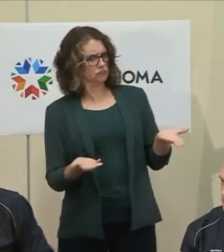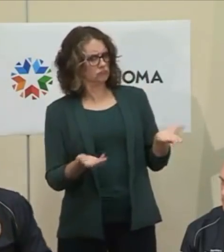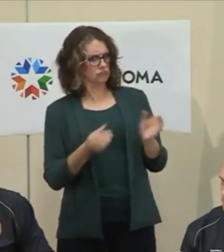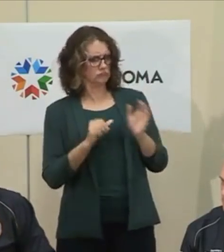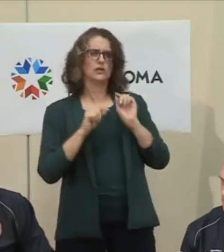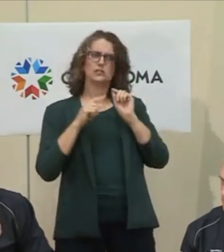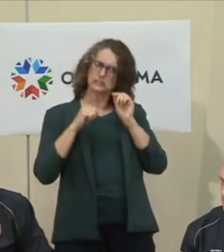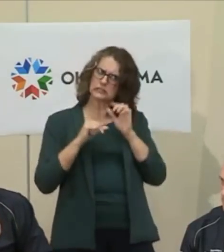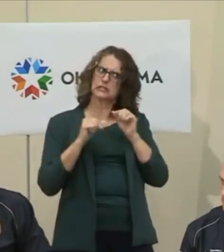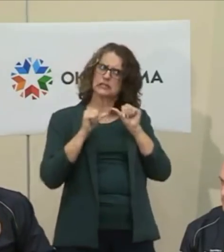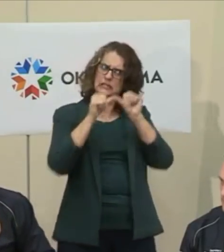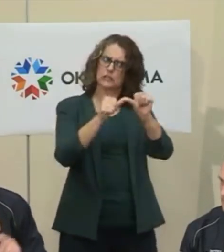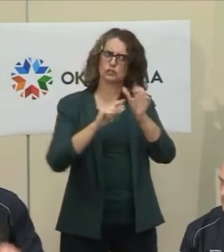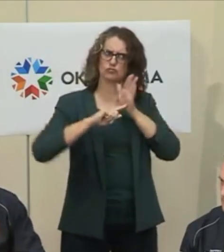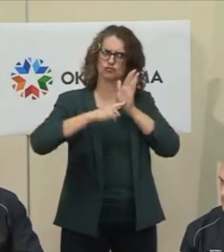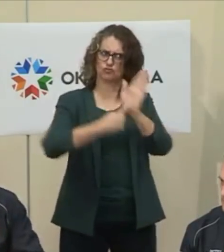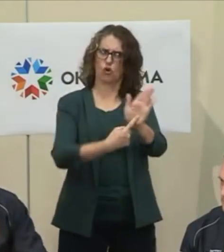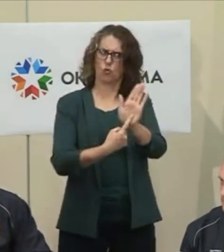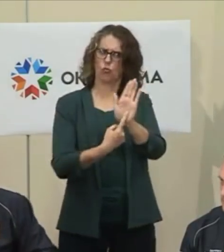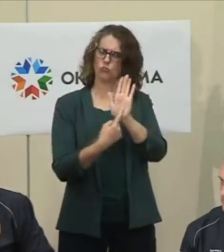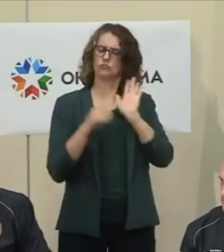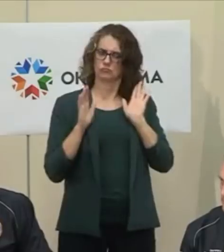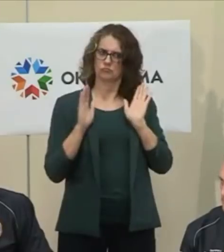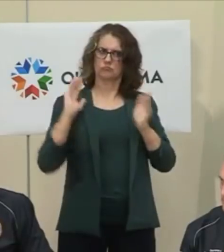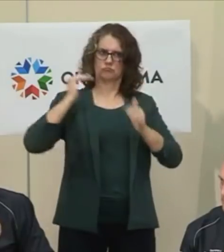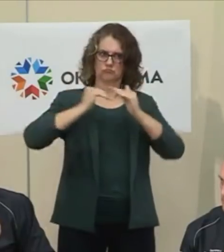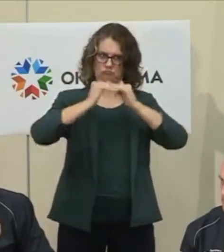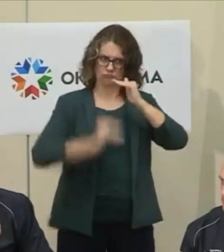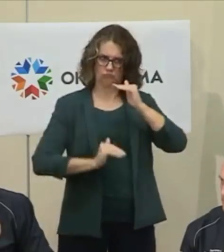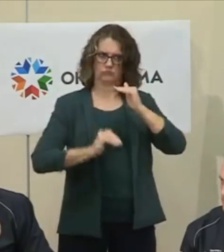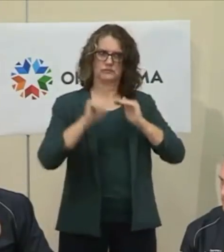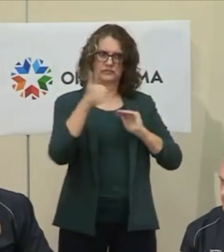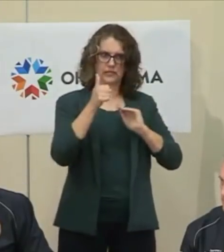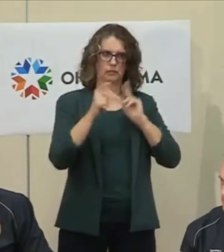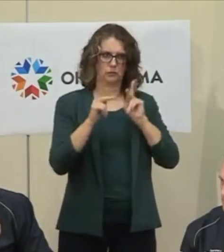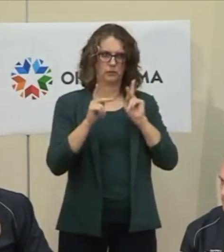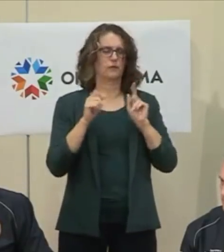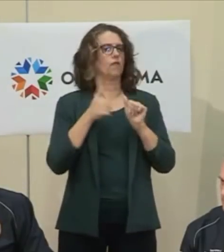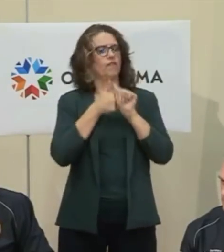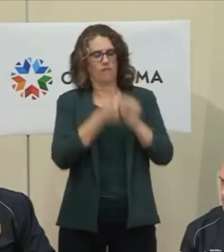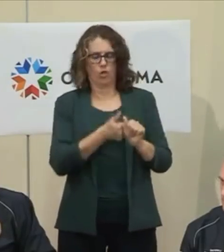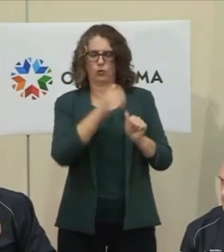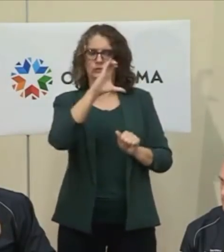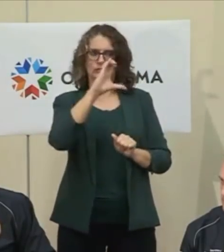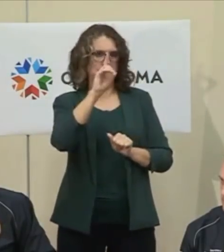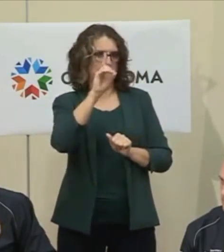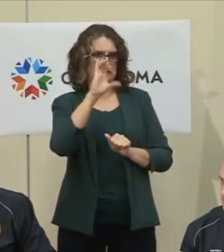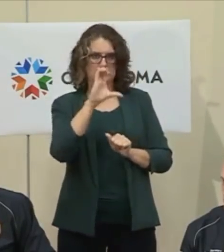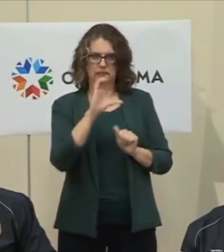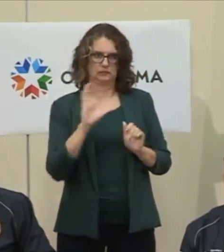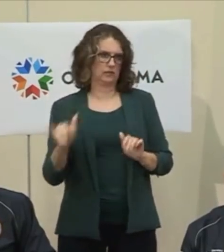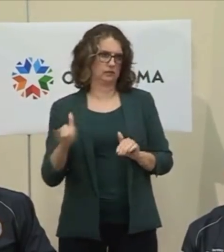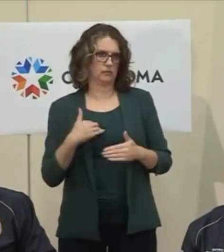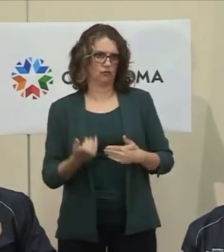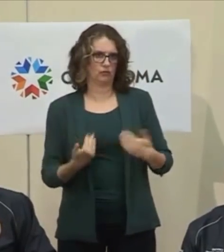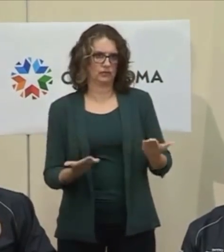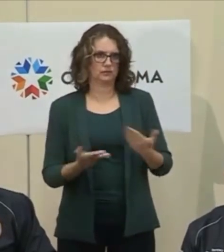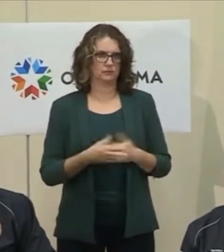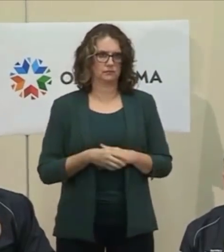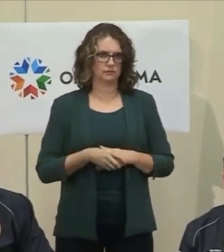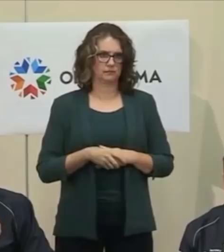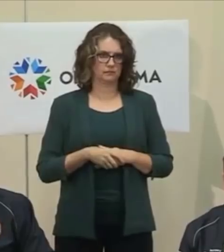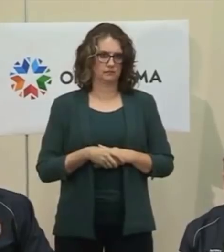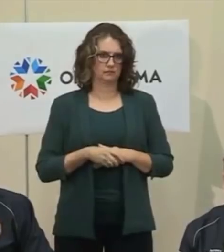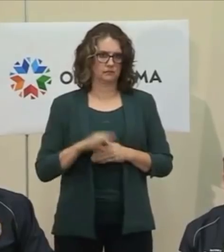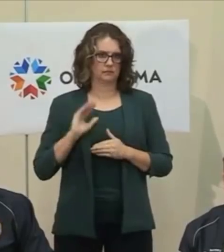that to the business community, be innovative, keep following the guidelines of the CDC, and that's our recommendation at this time. But it sounds like you're saying that